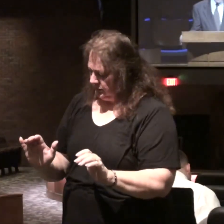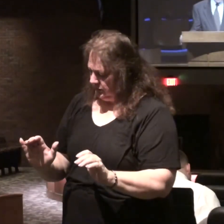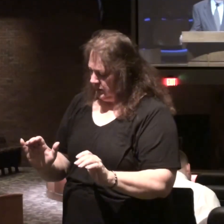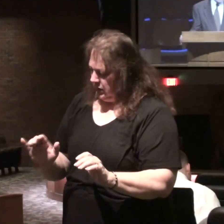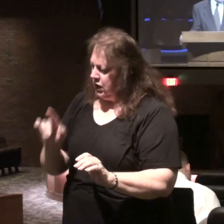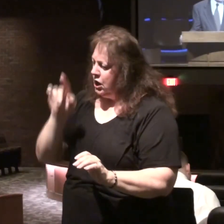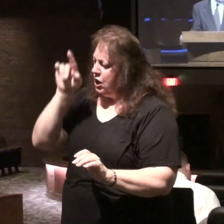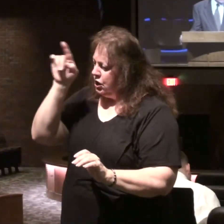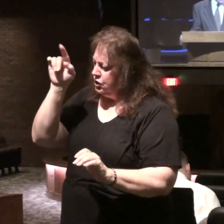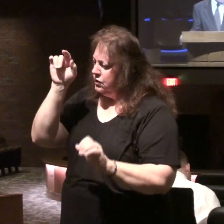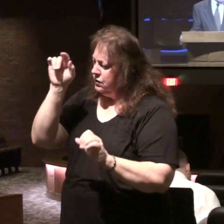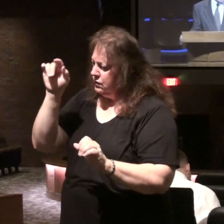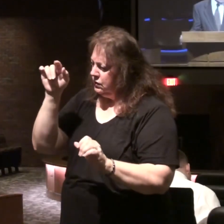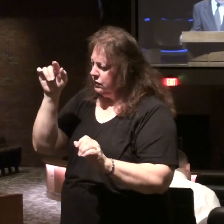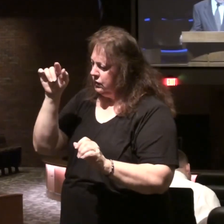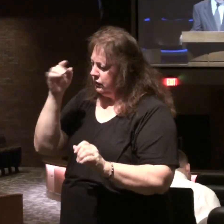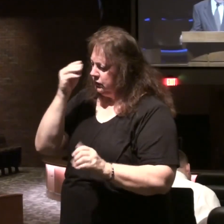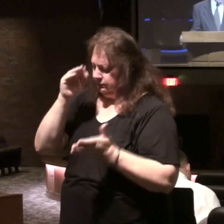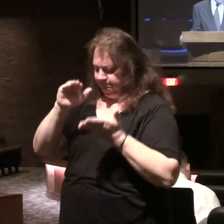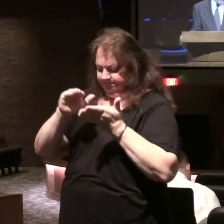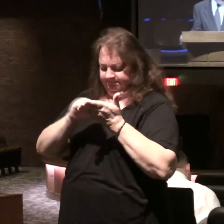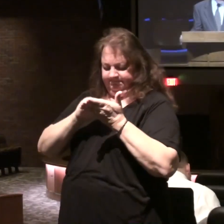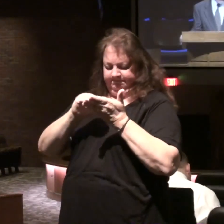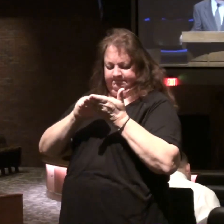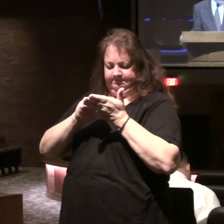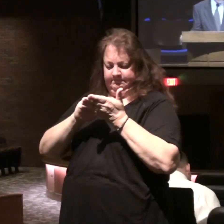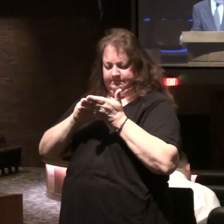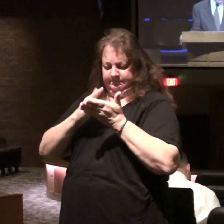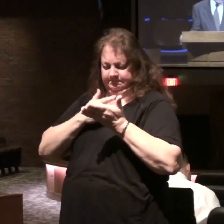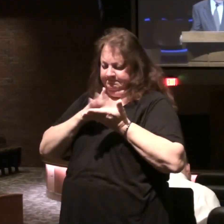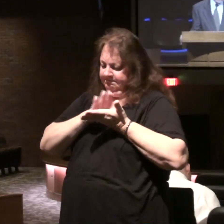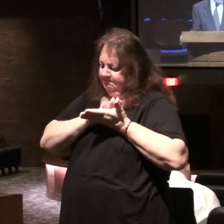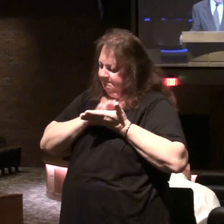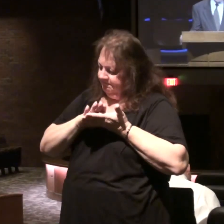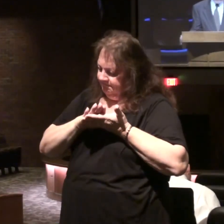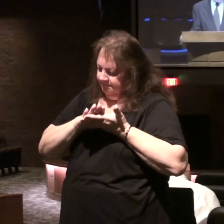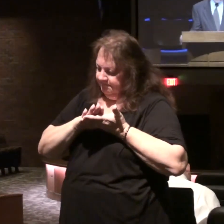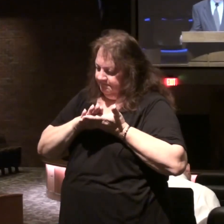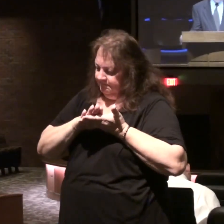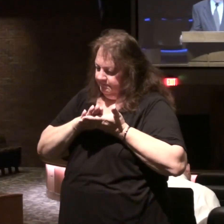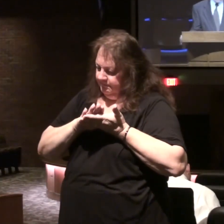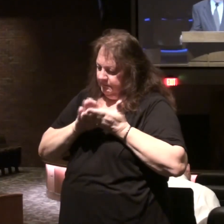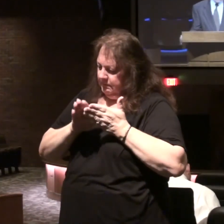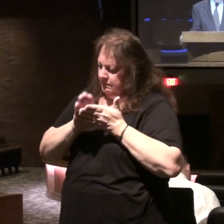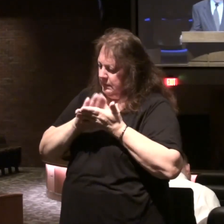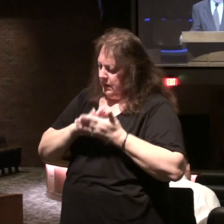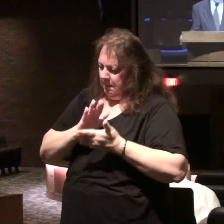you could declare forgiven cleansed righteous